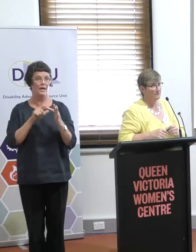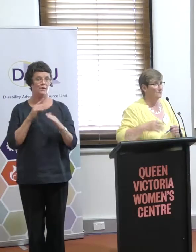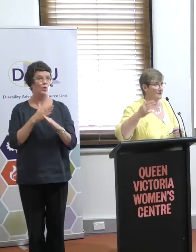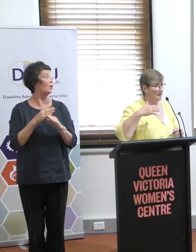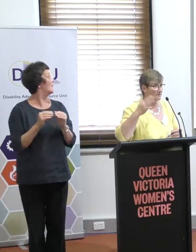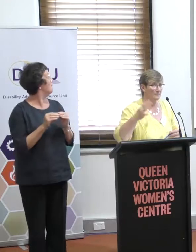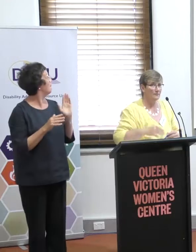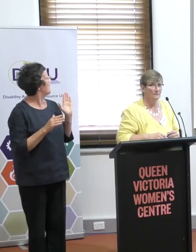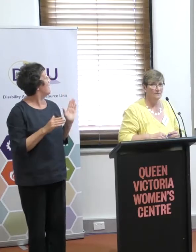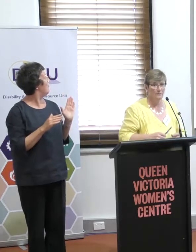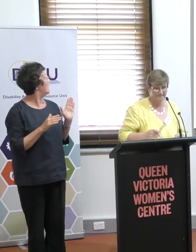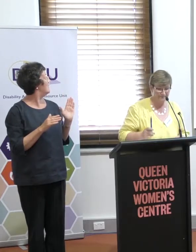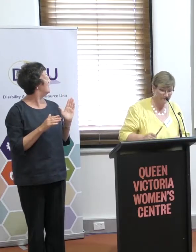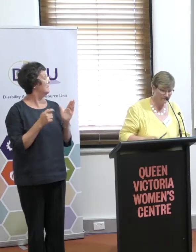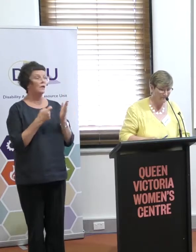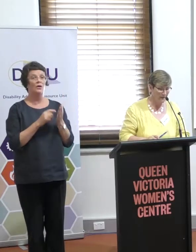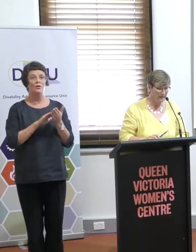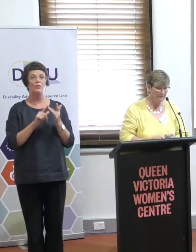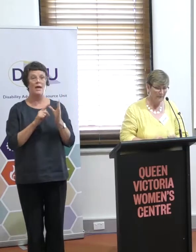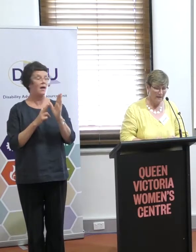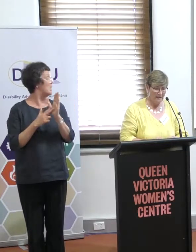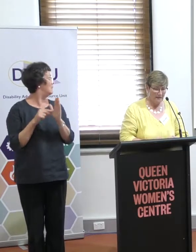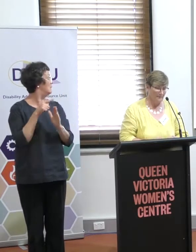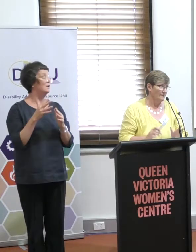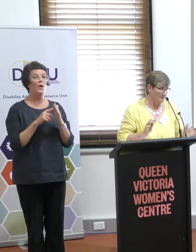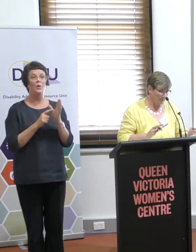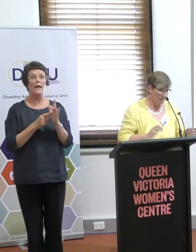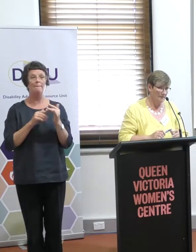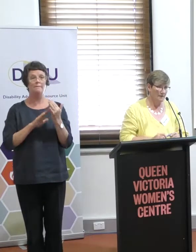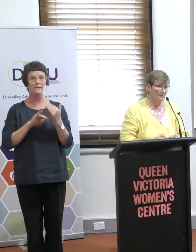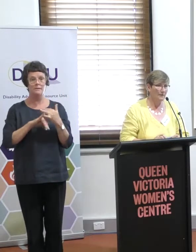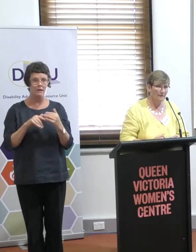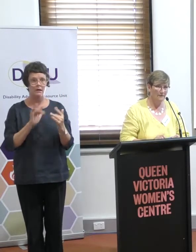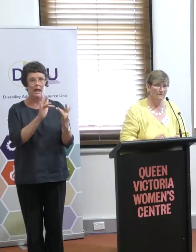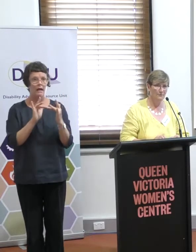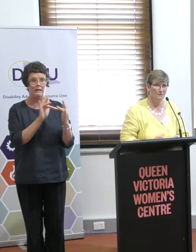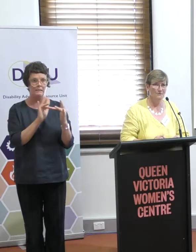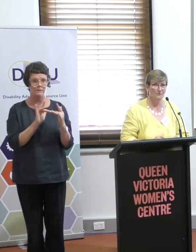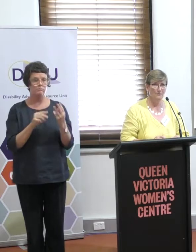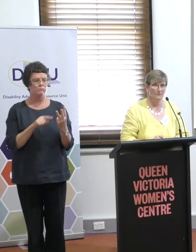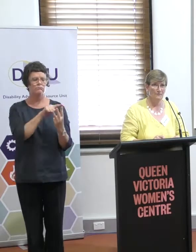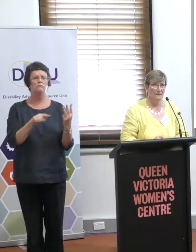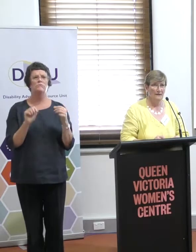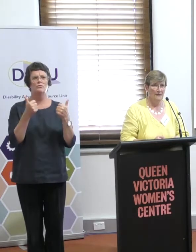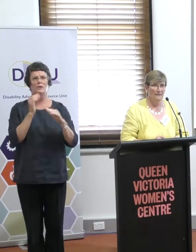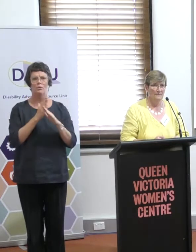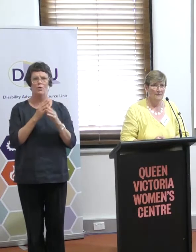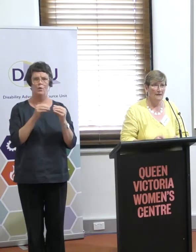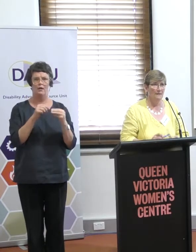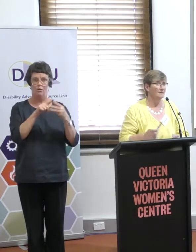who did all the liaison backwards and forwards. They were incredibly good to work with.